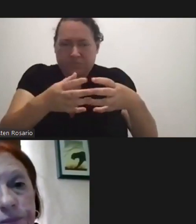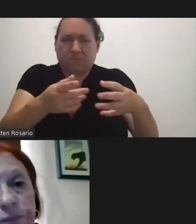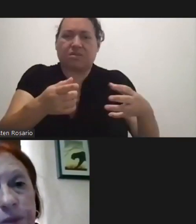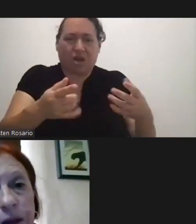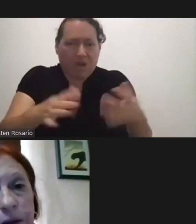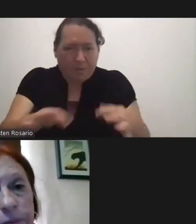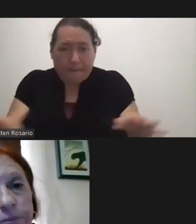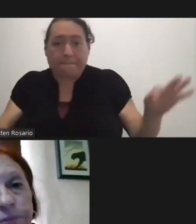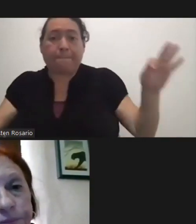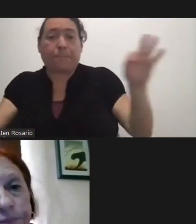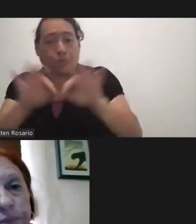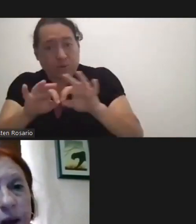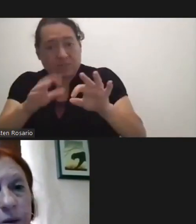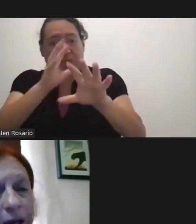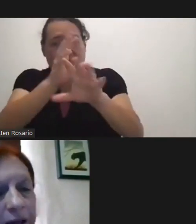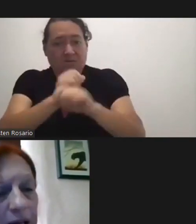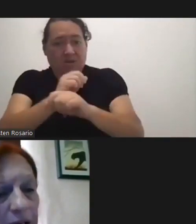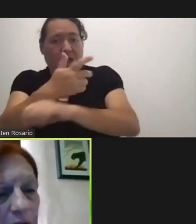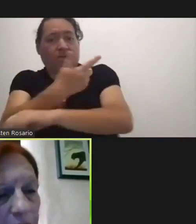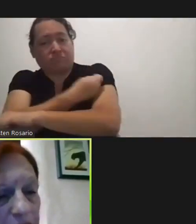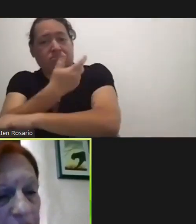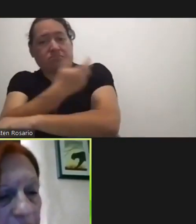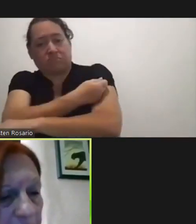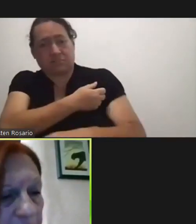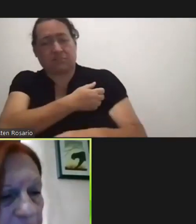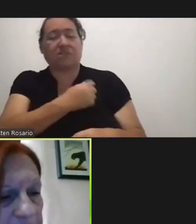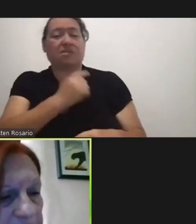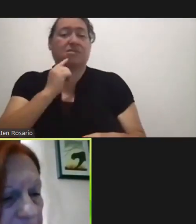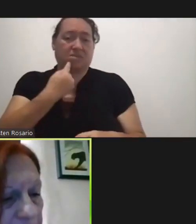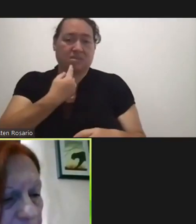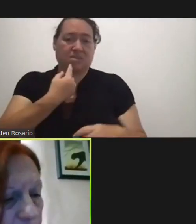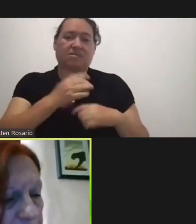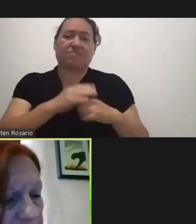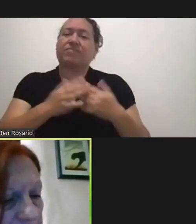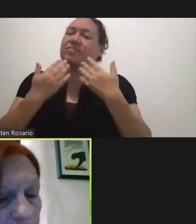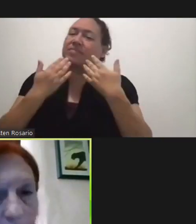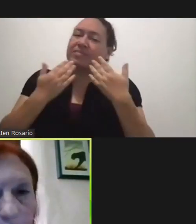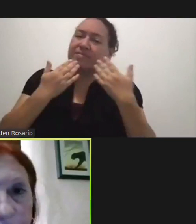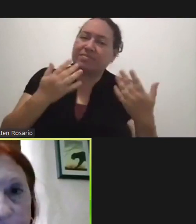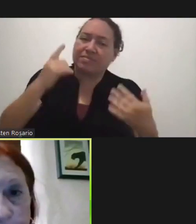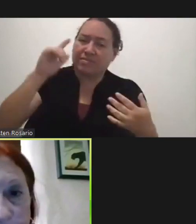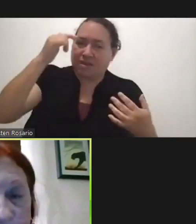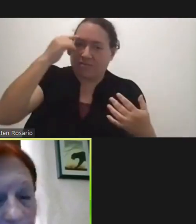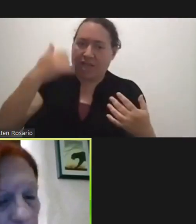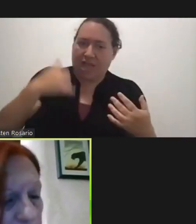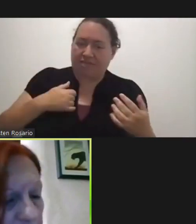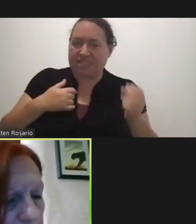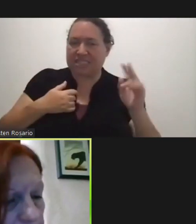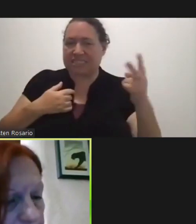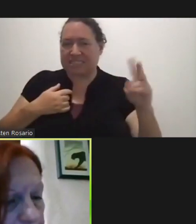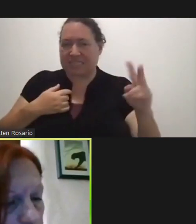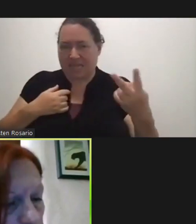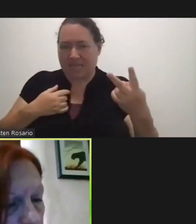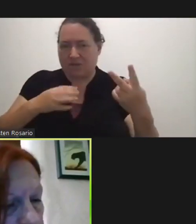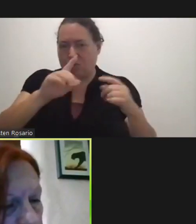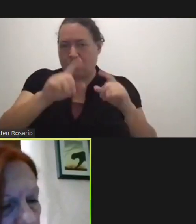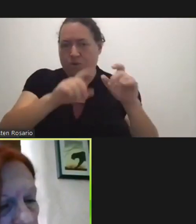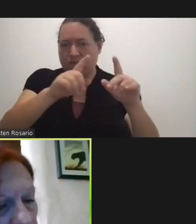Serious Okay Thank You Governor I Have A Second Question For Dr. Cabrera